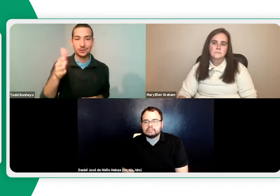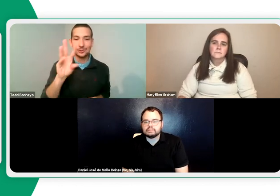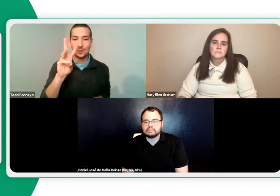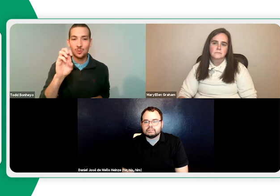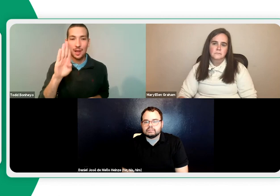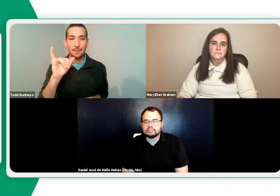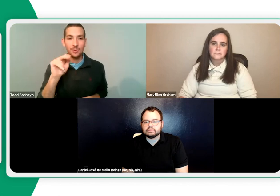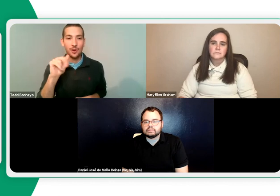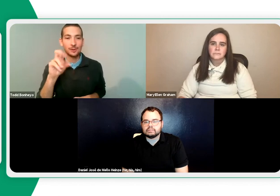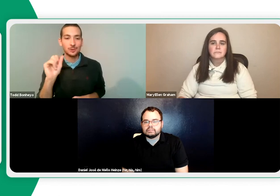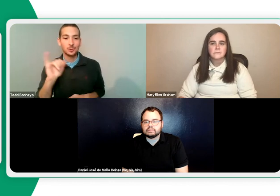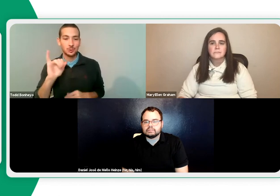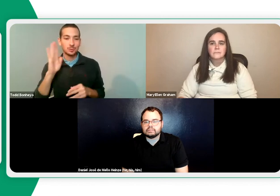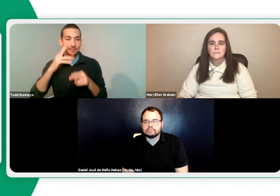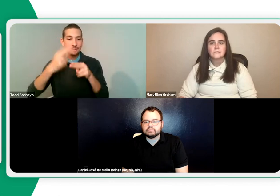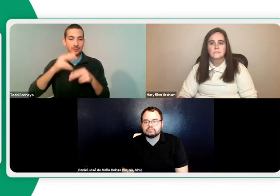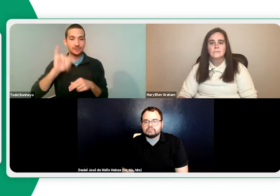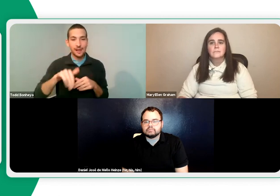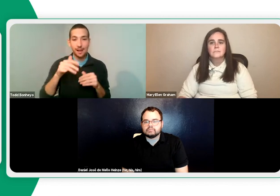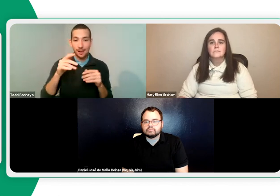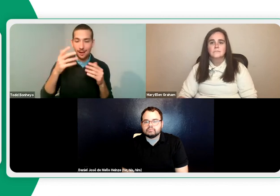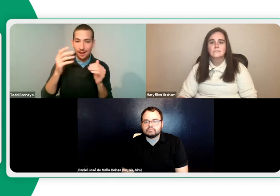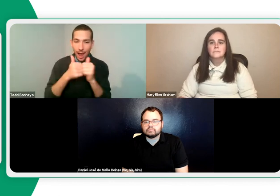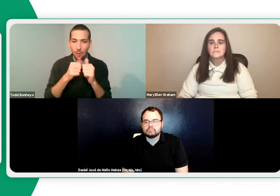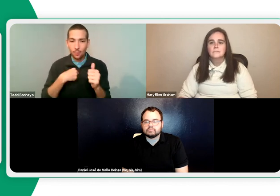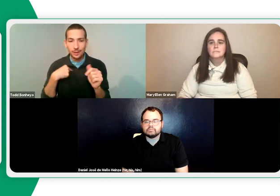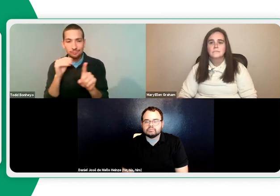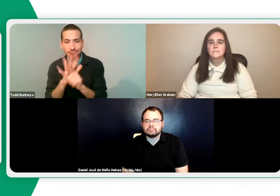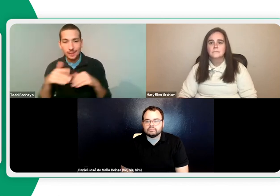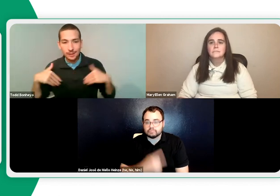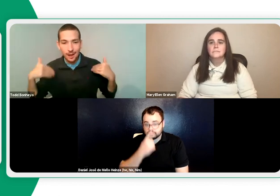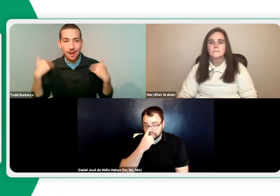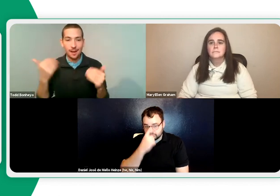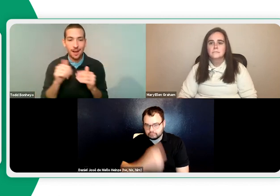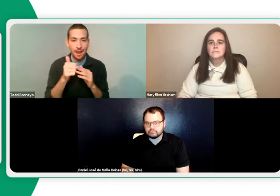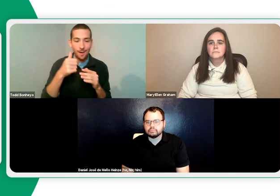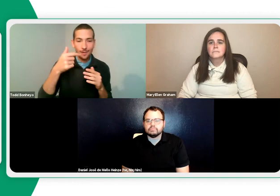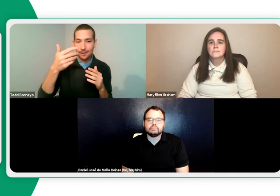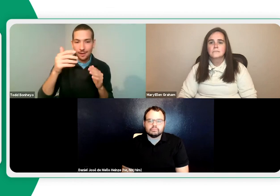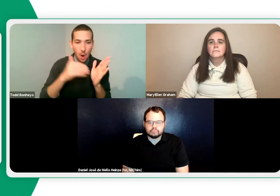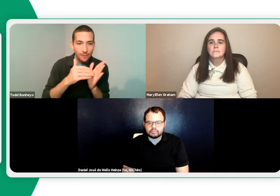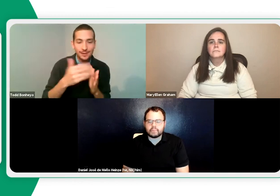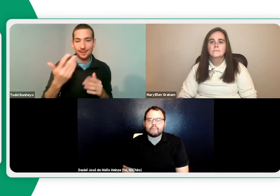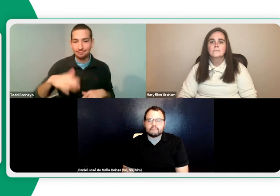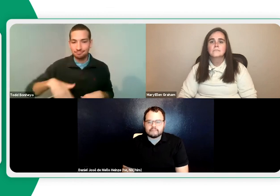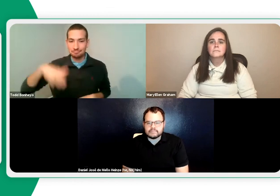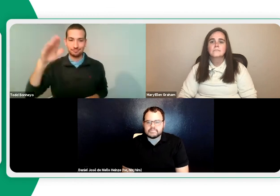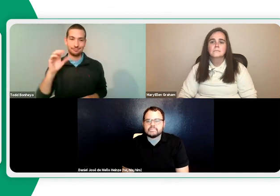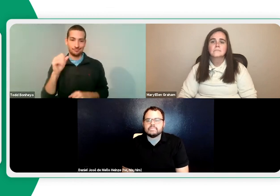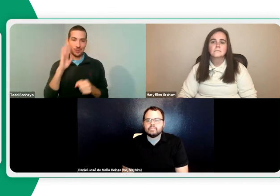I agree with you on that. A future topic that will be covered in our webinars is exactly that question I asked you.